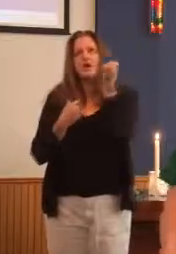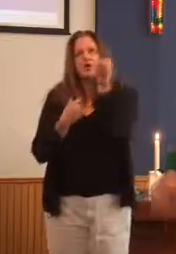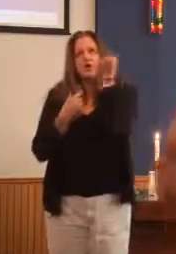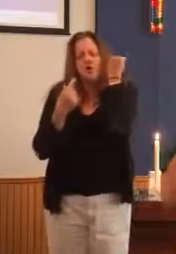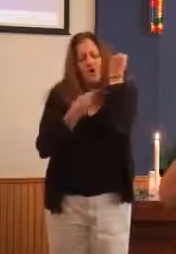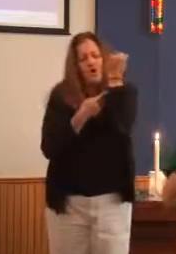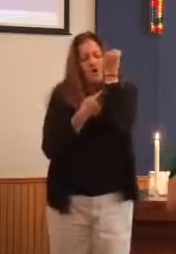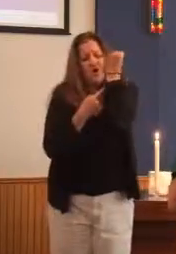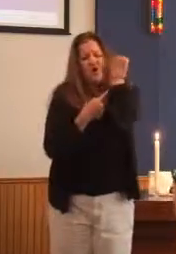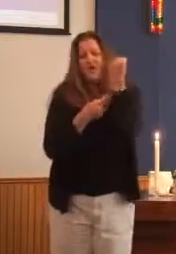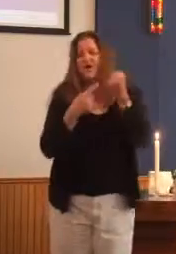makes us unhappy.